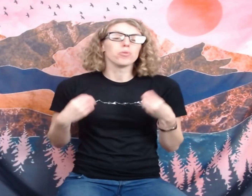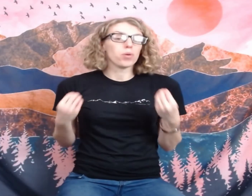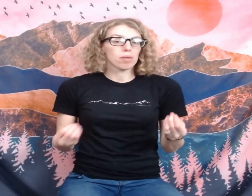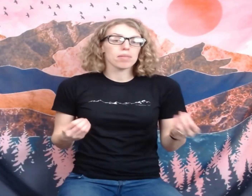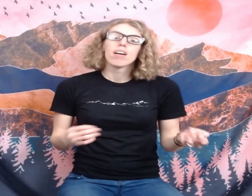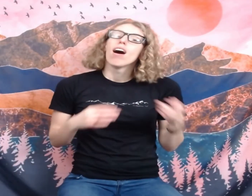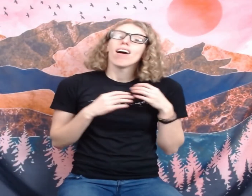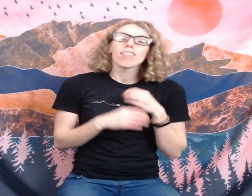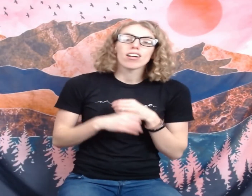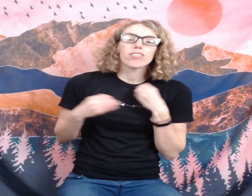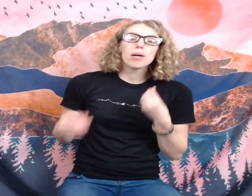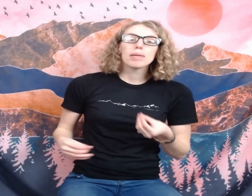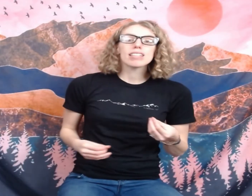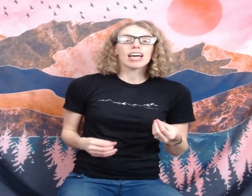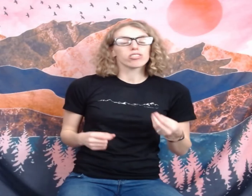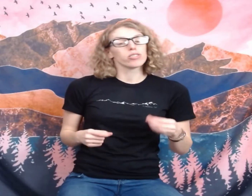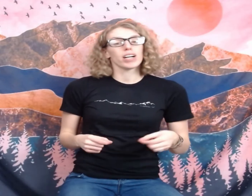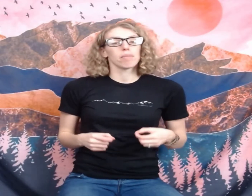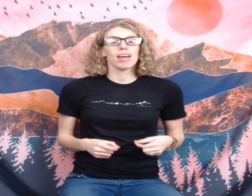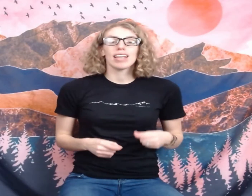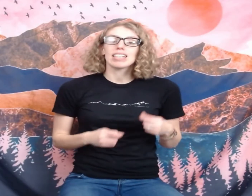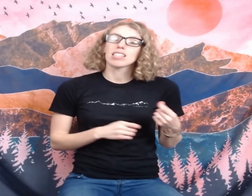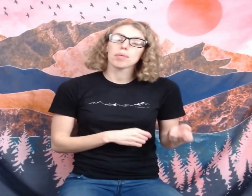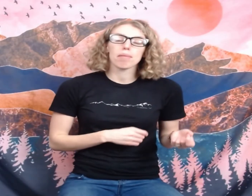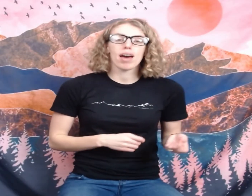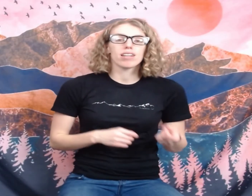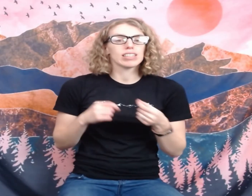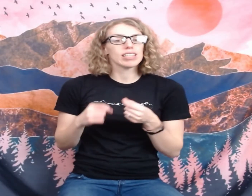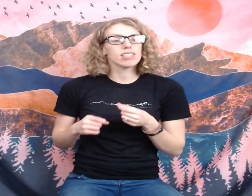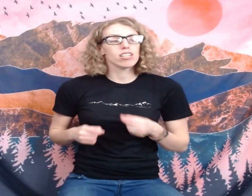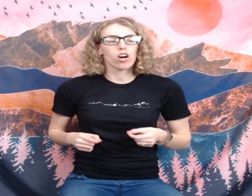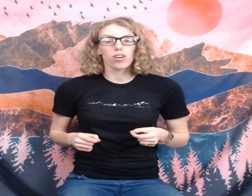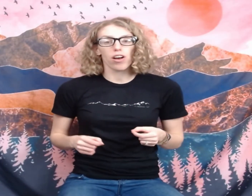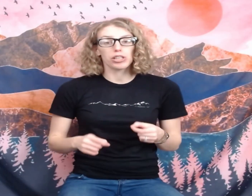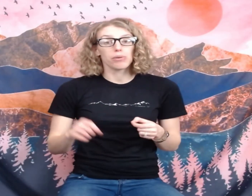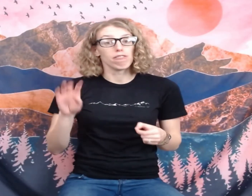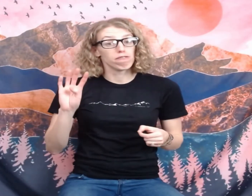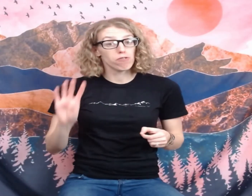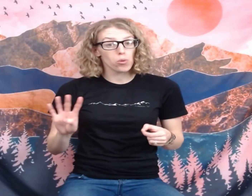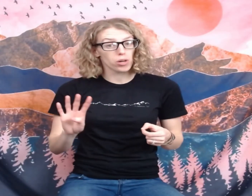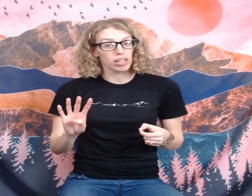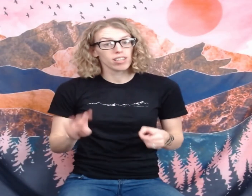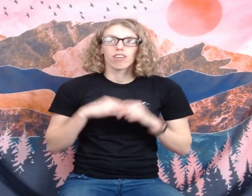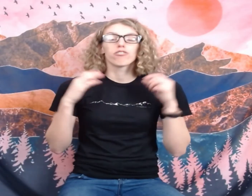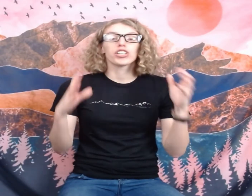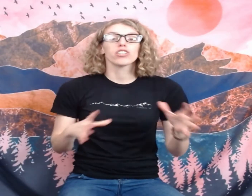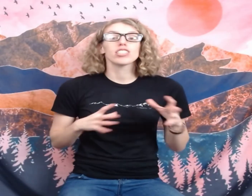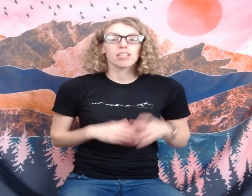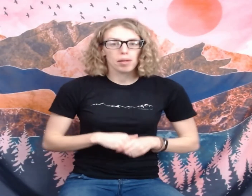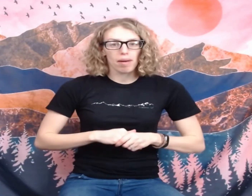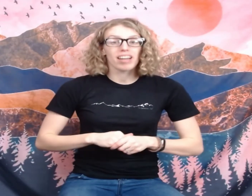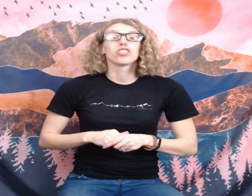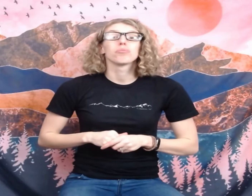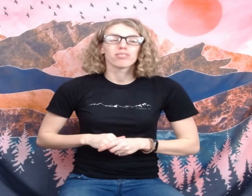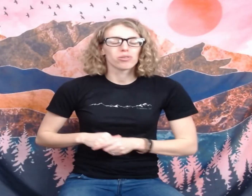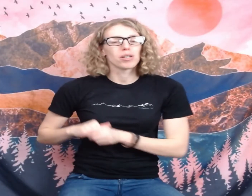warmth. A lot of companies actually recommend a sleeping pad of at least an R value of four for your sleeping bag to perform